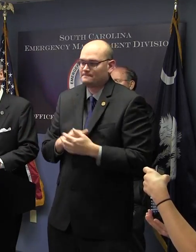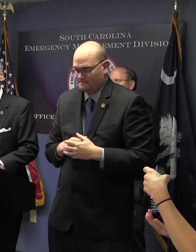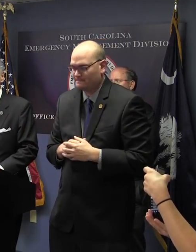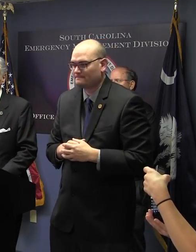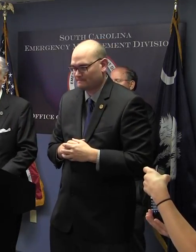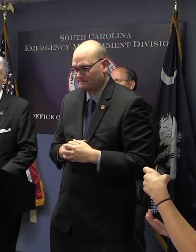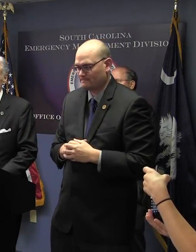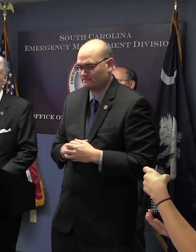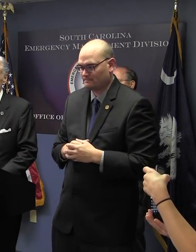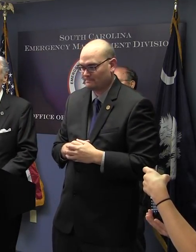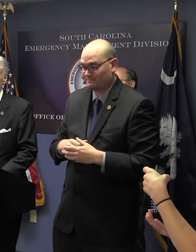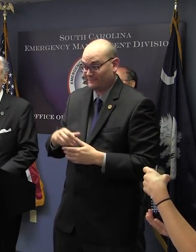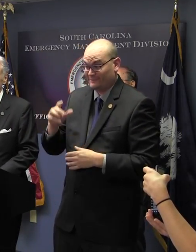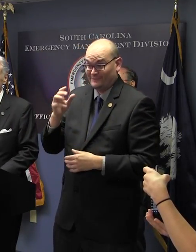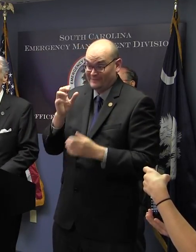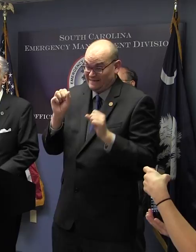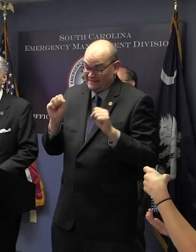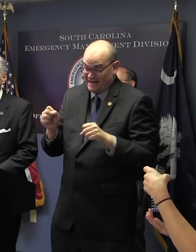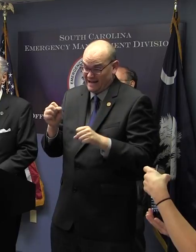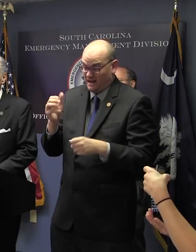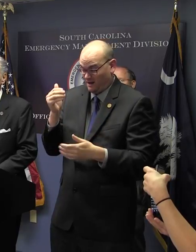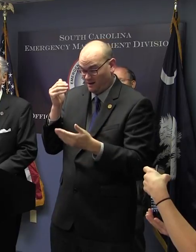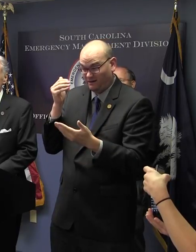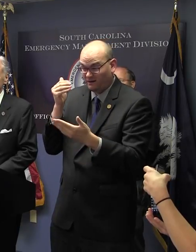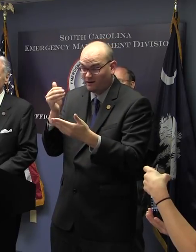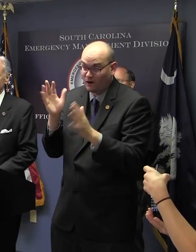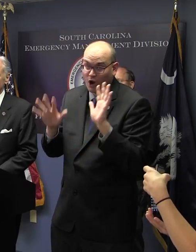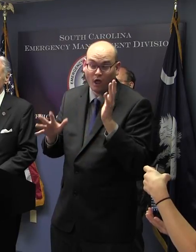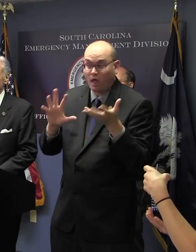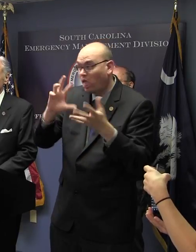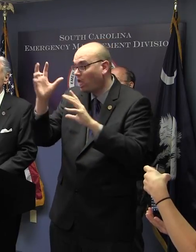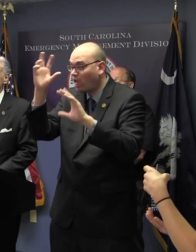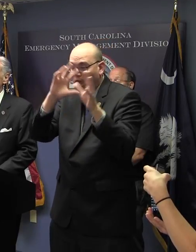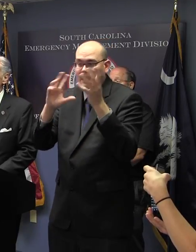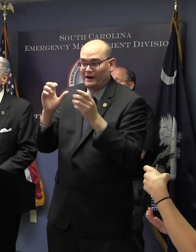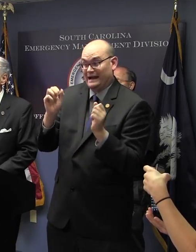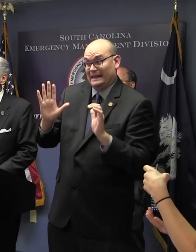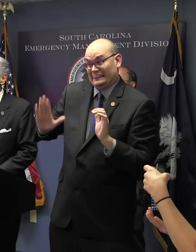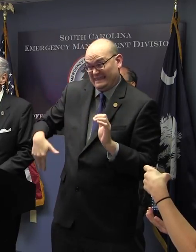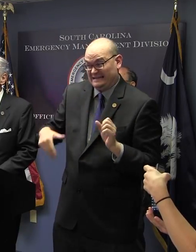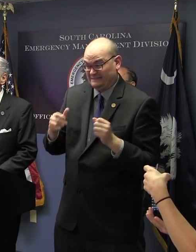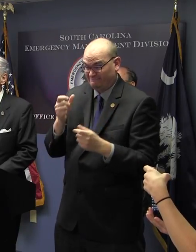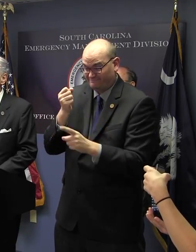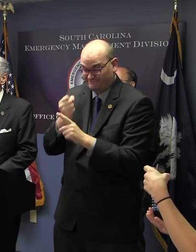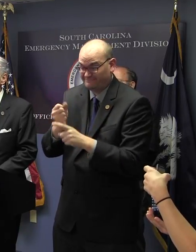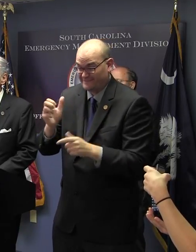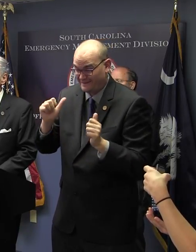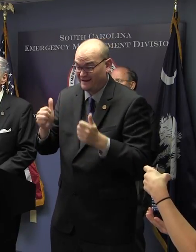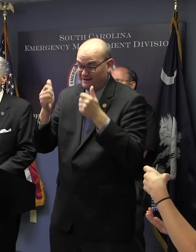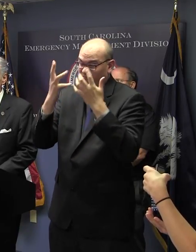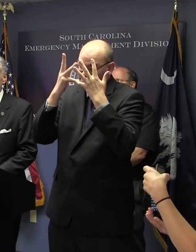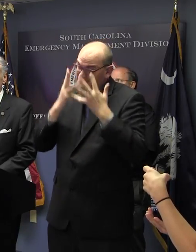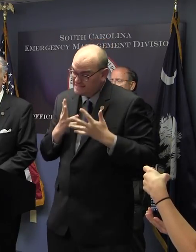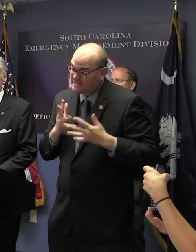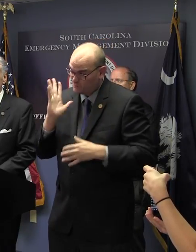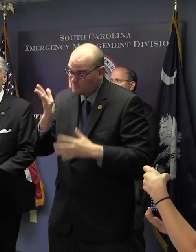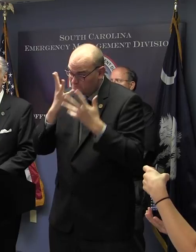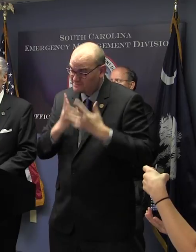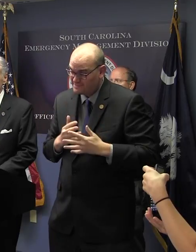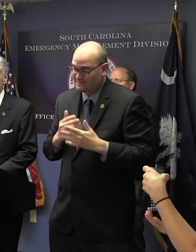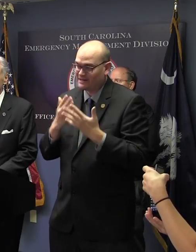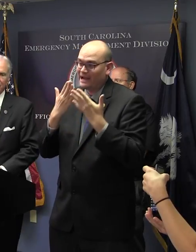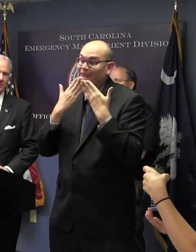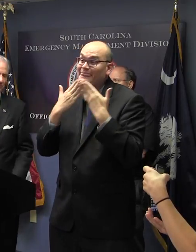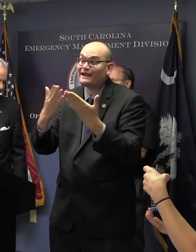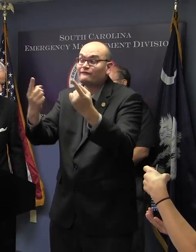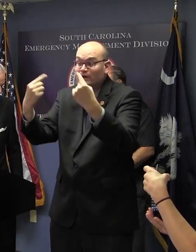late, it's too late. And that's when we really have a lot of sadness. Thank you very much for coming out and we will keep you informed.